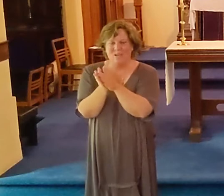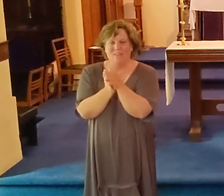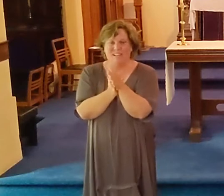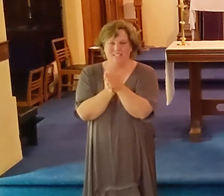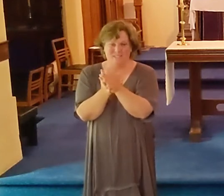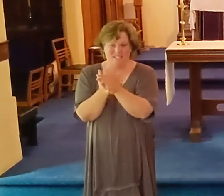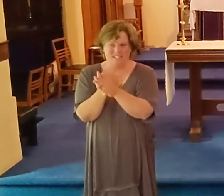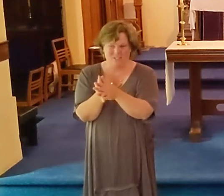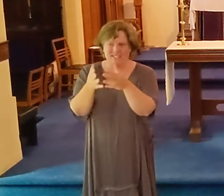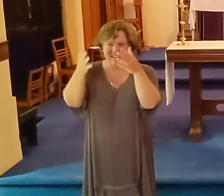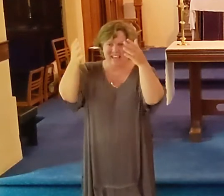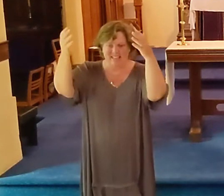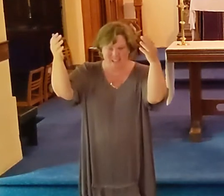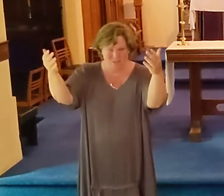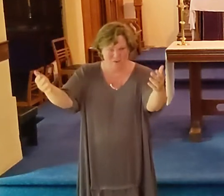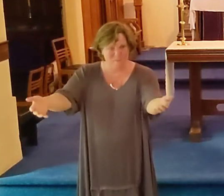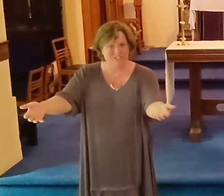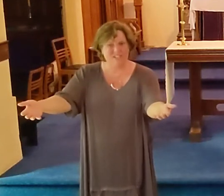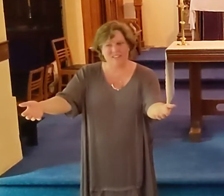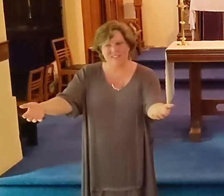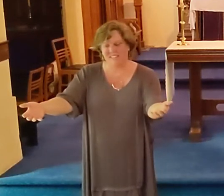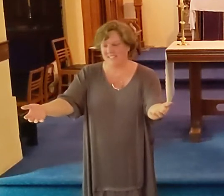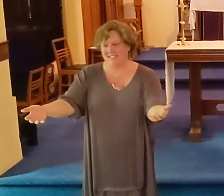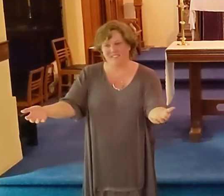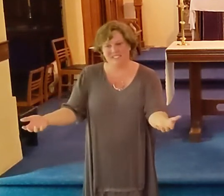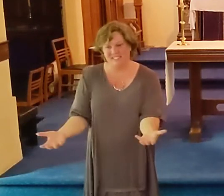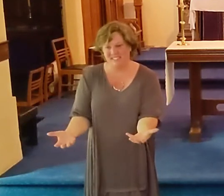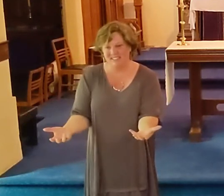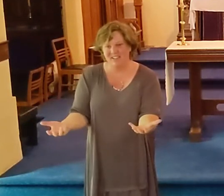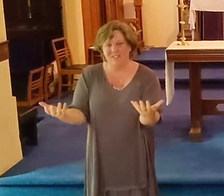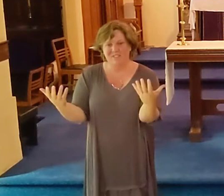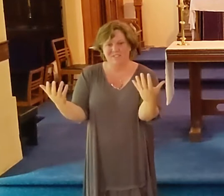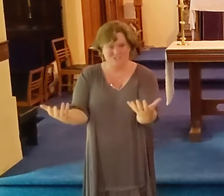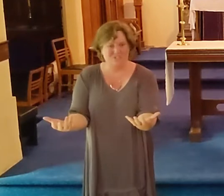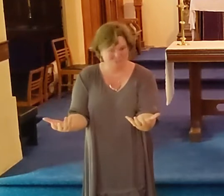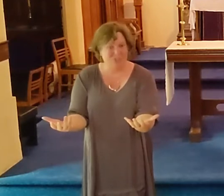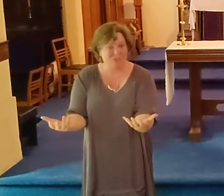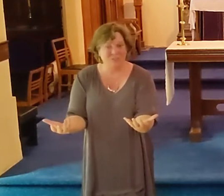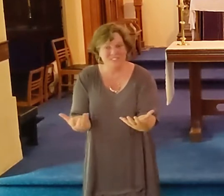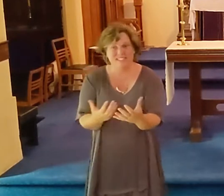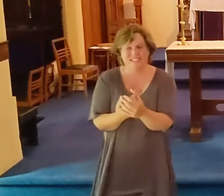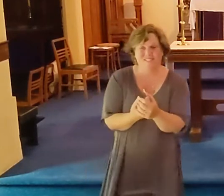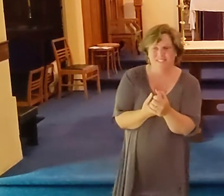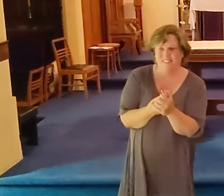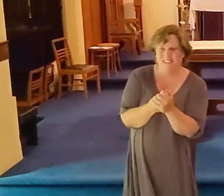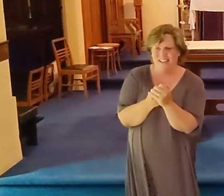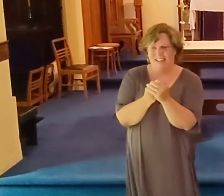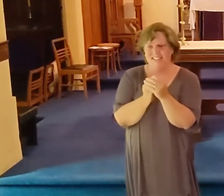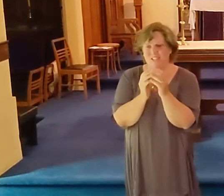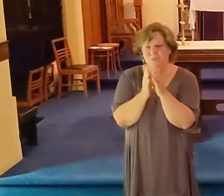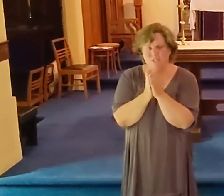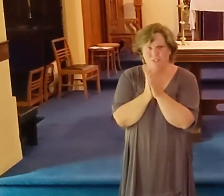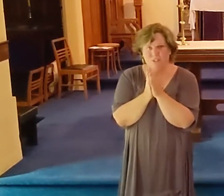We would like to finish our concert. Thank you very much for coming. Jeez, it's lovely to sing for you this afternoon.